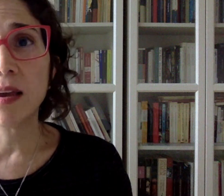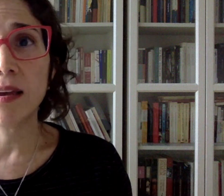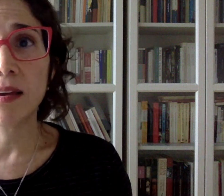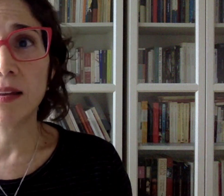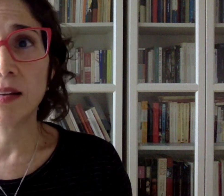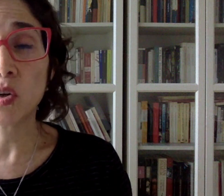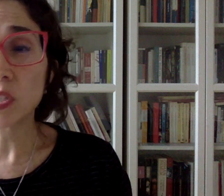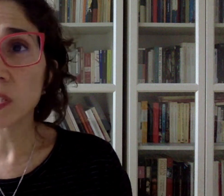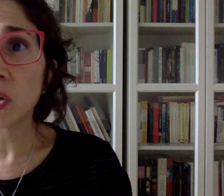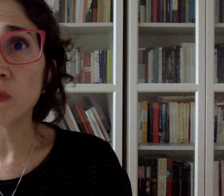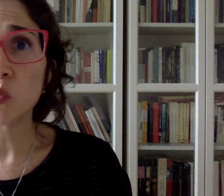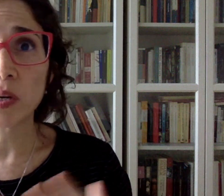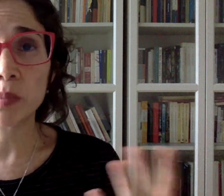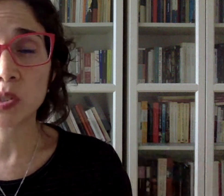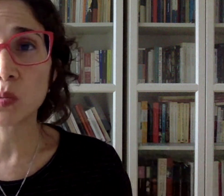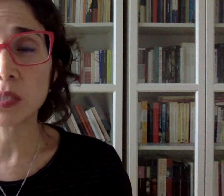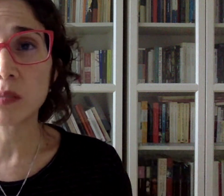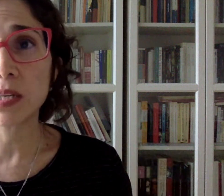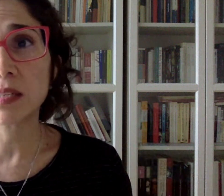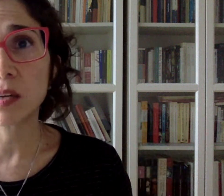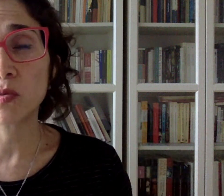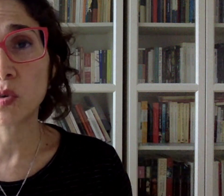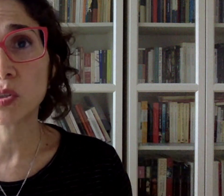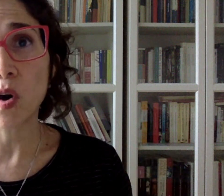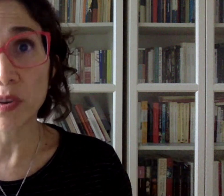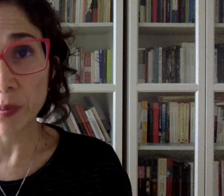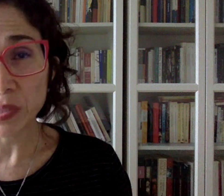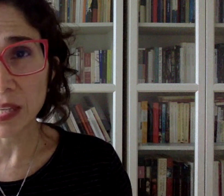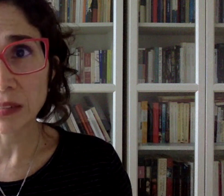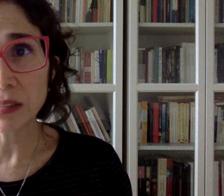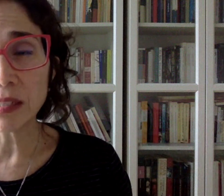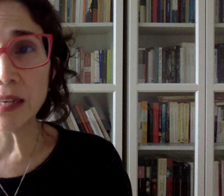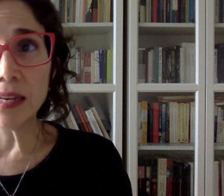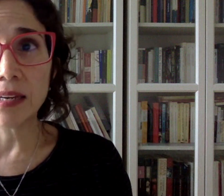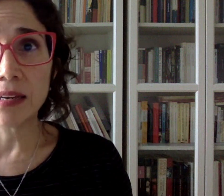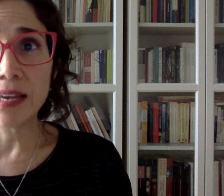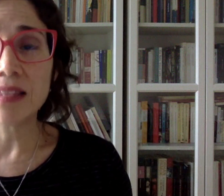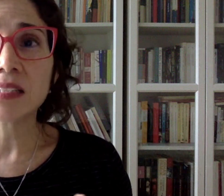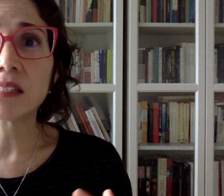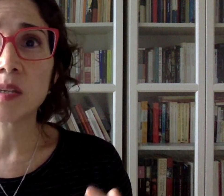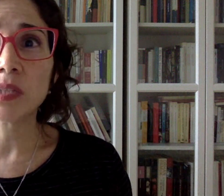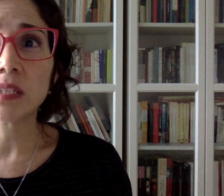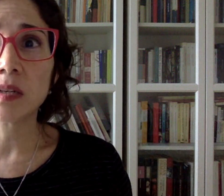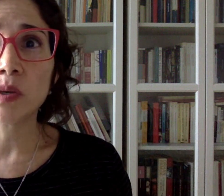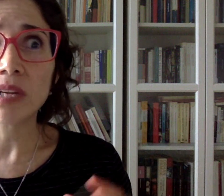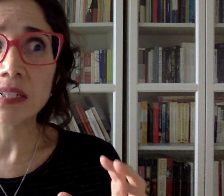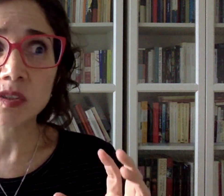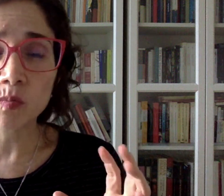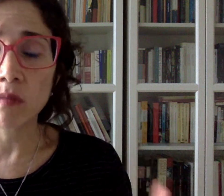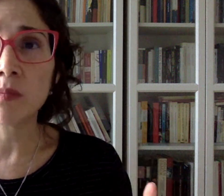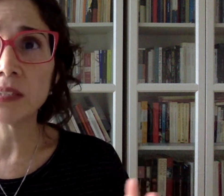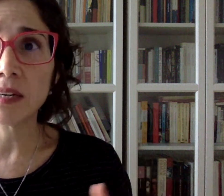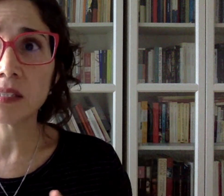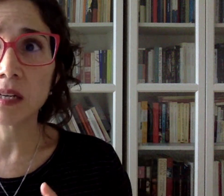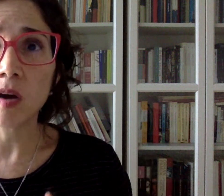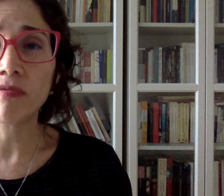and nursing homes where persons with disabilities are, of course, overrepresented. And this is something that we really need